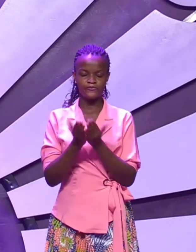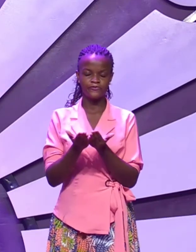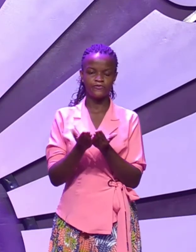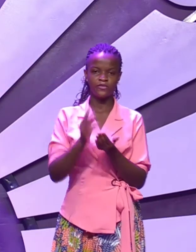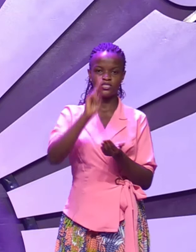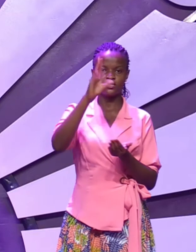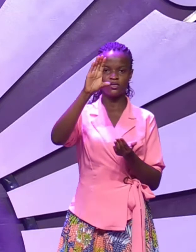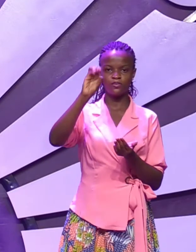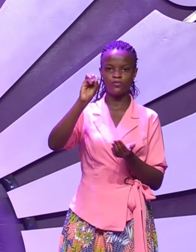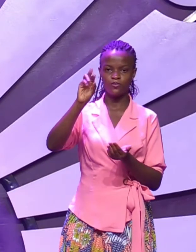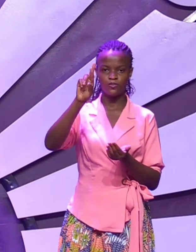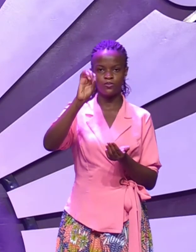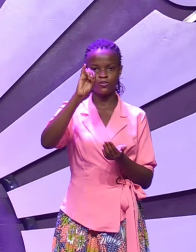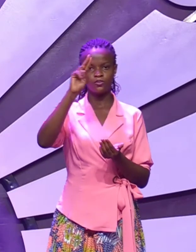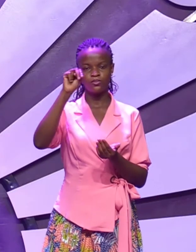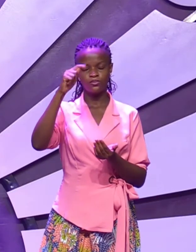second corinthians